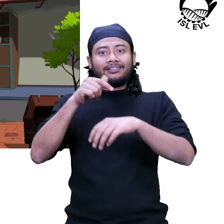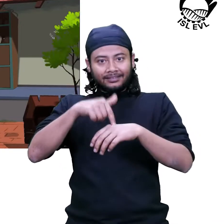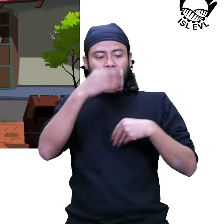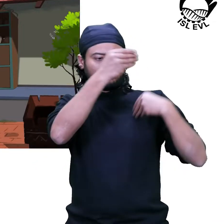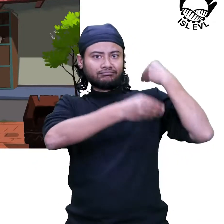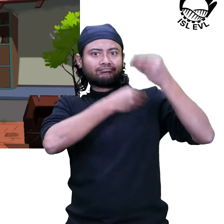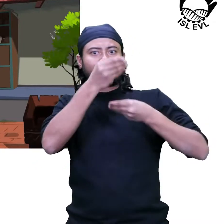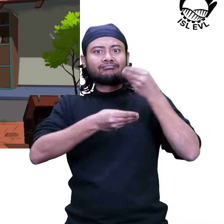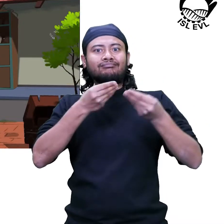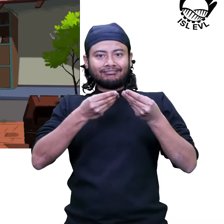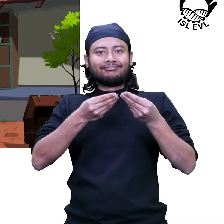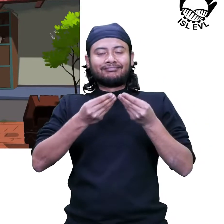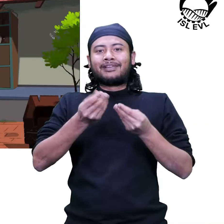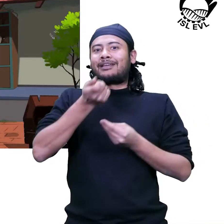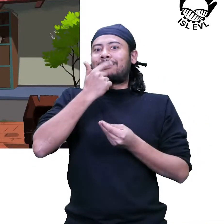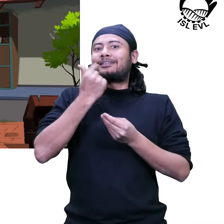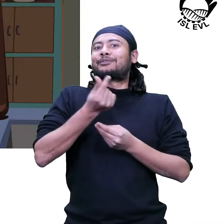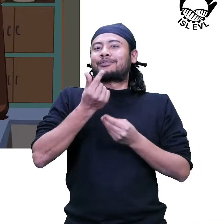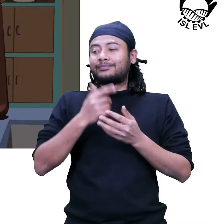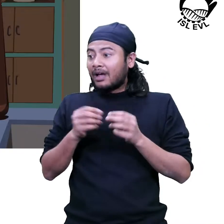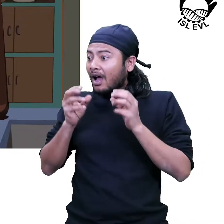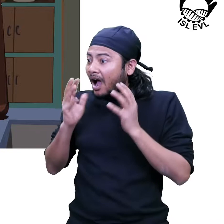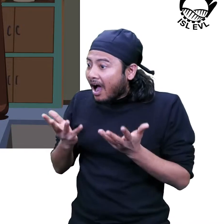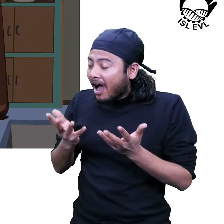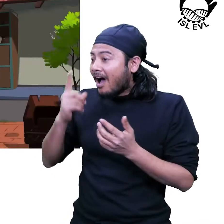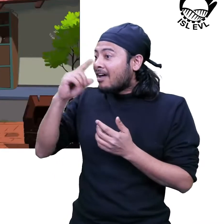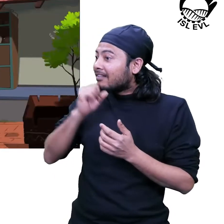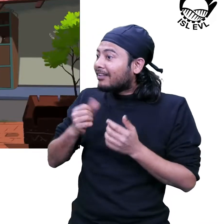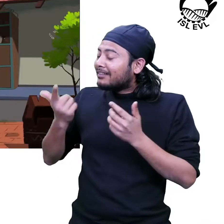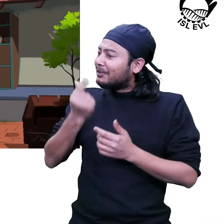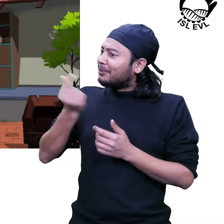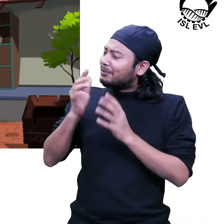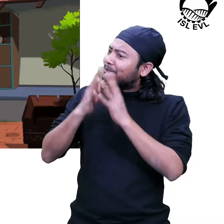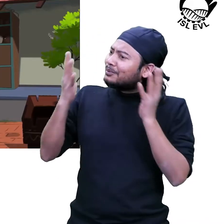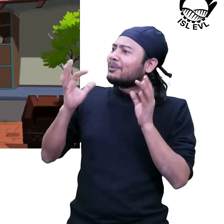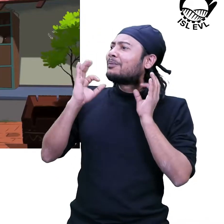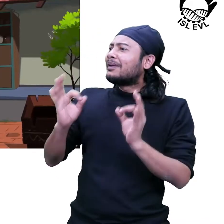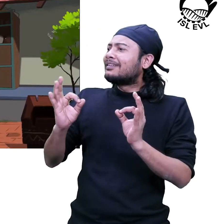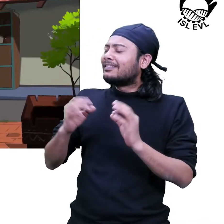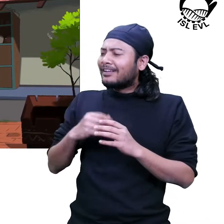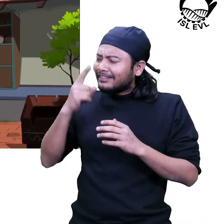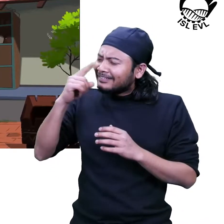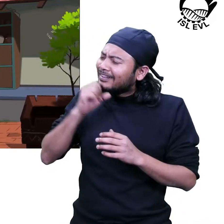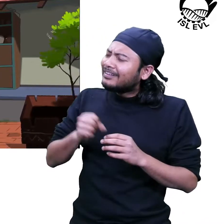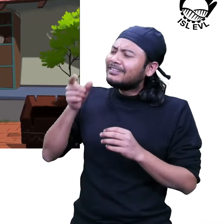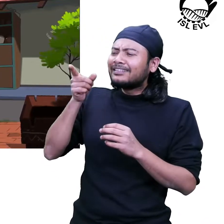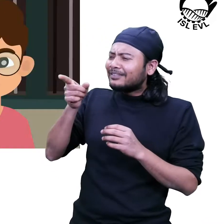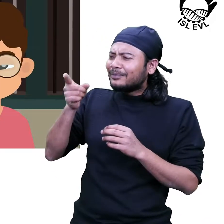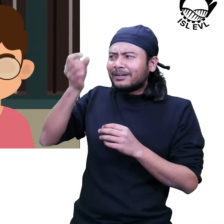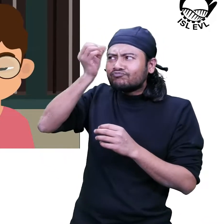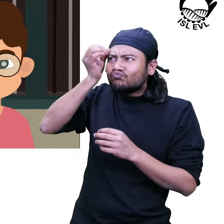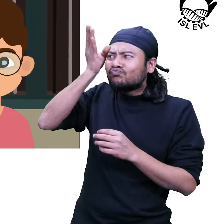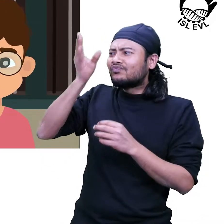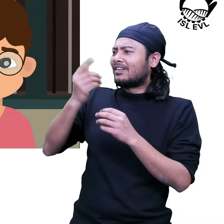This indeed is a very useful plant. Yes, Hari. Grandma, you know so much about different plants.